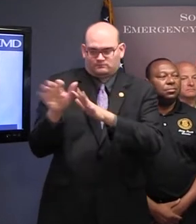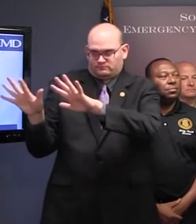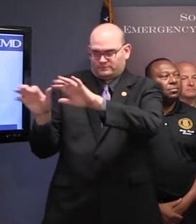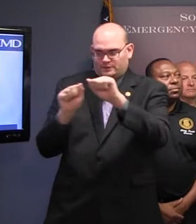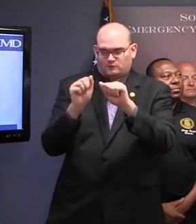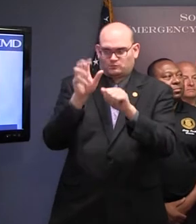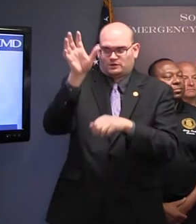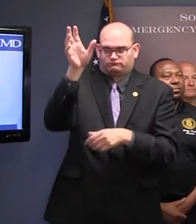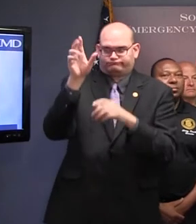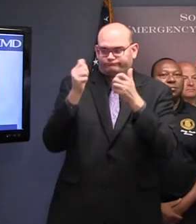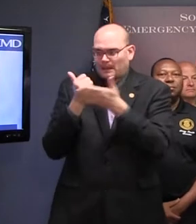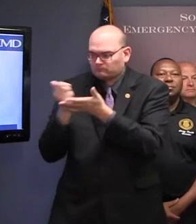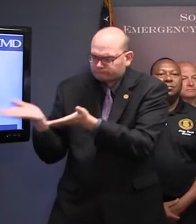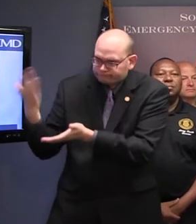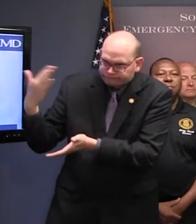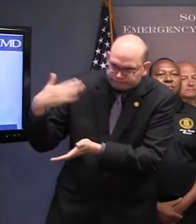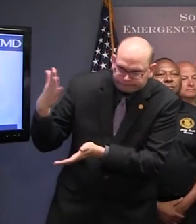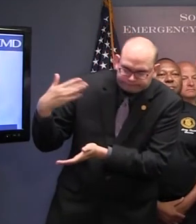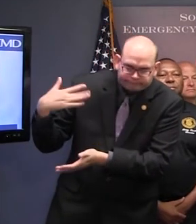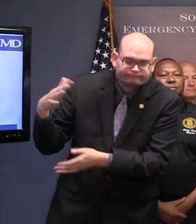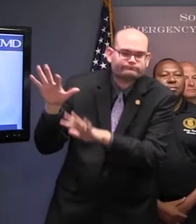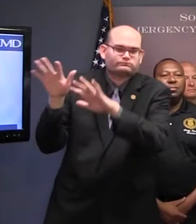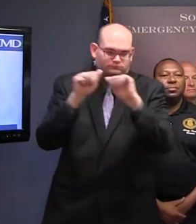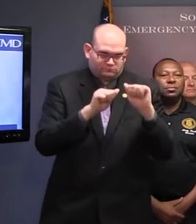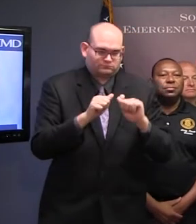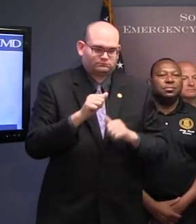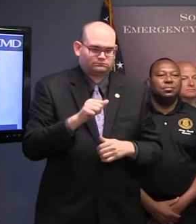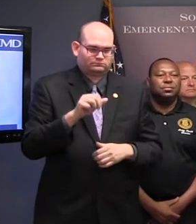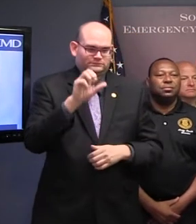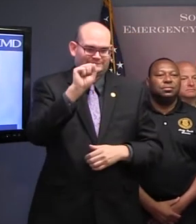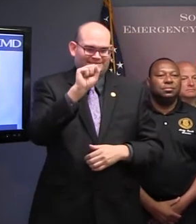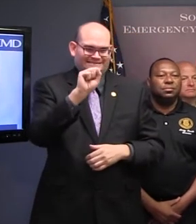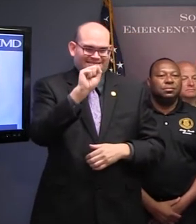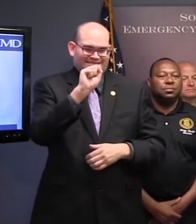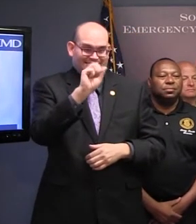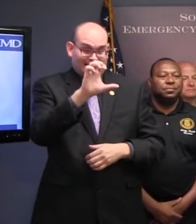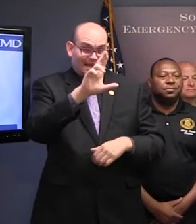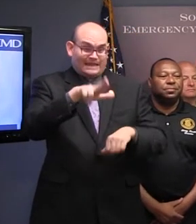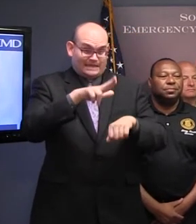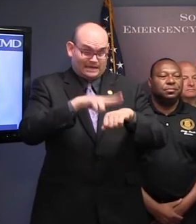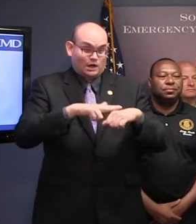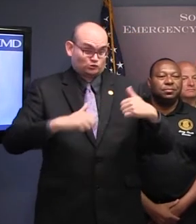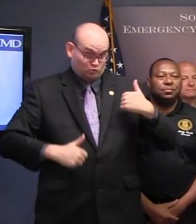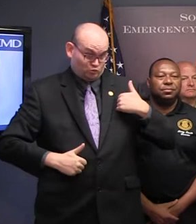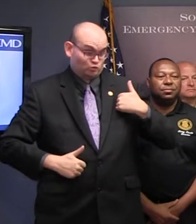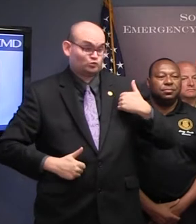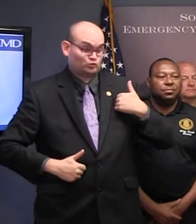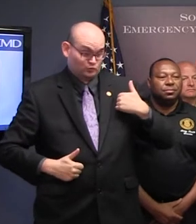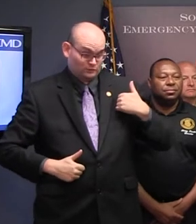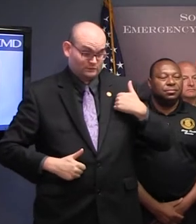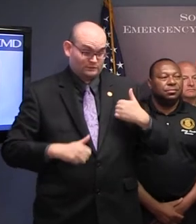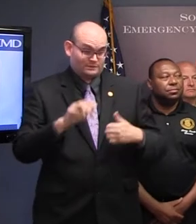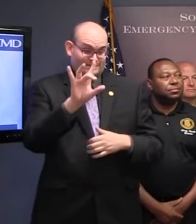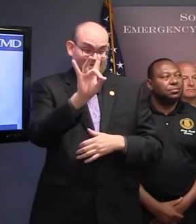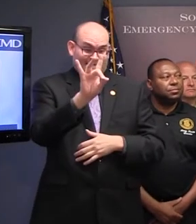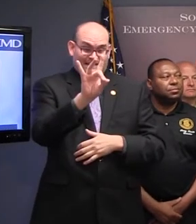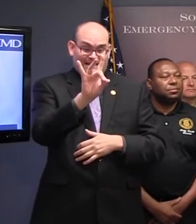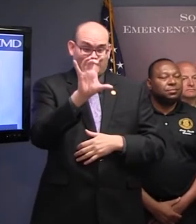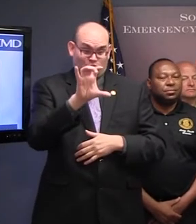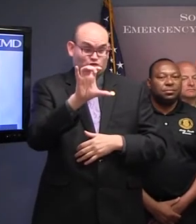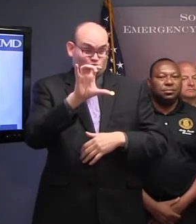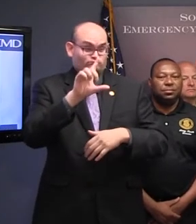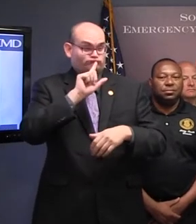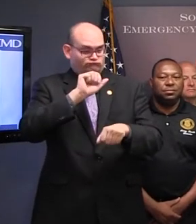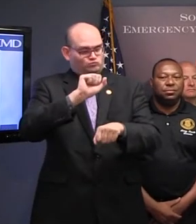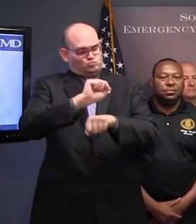under General Livingston. Today we have 800 on duty. On Sunday we'll have 2,500. That's